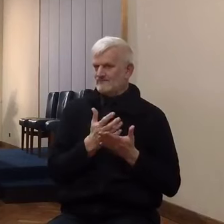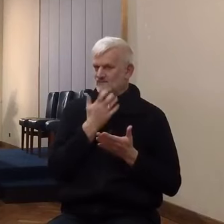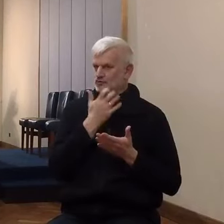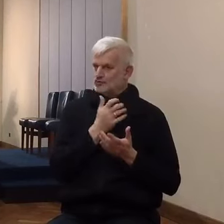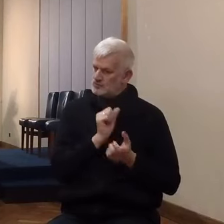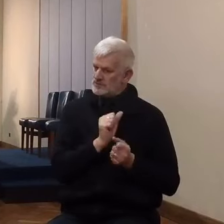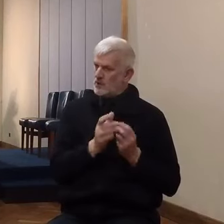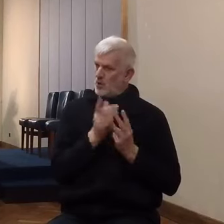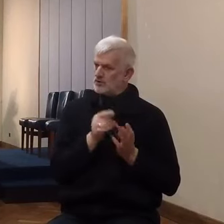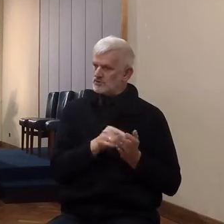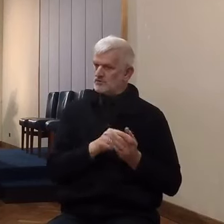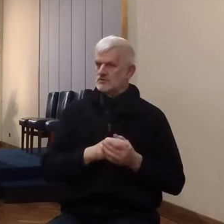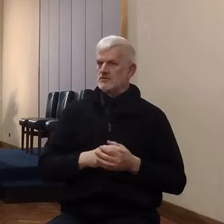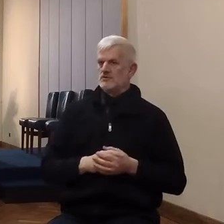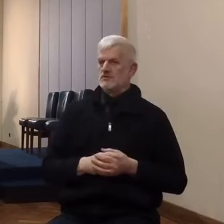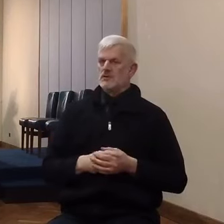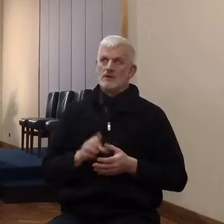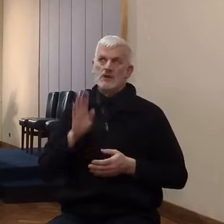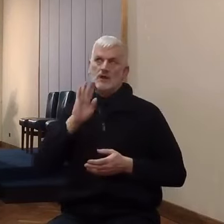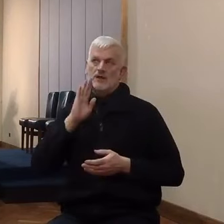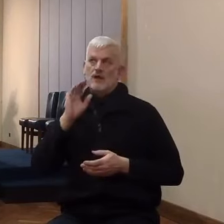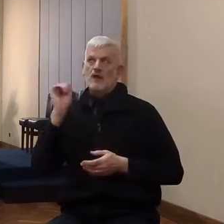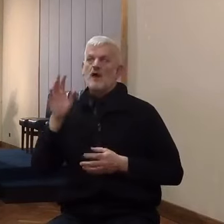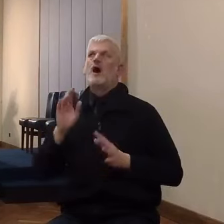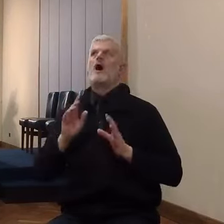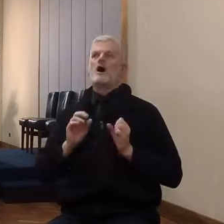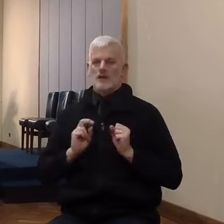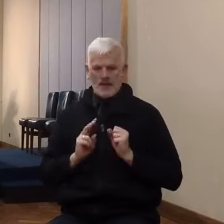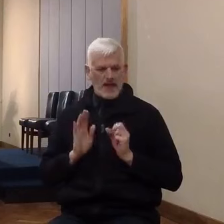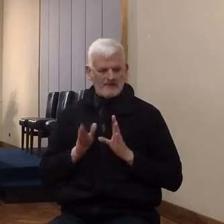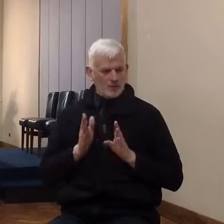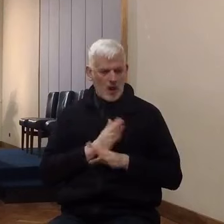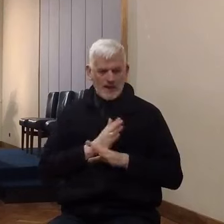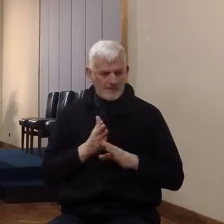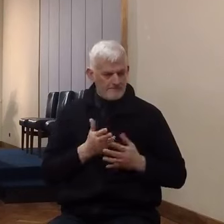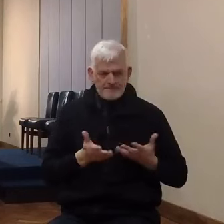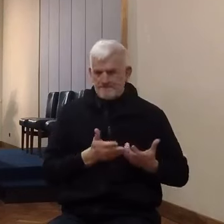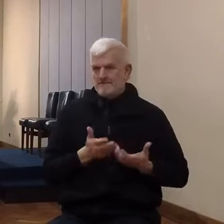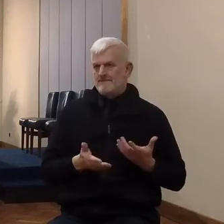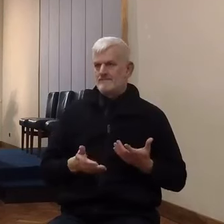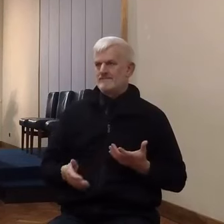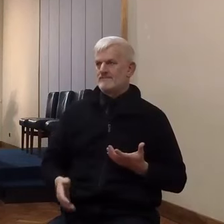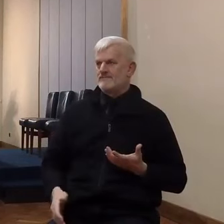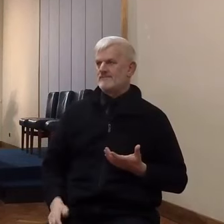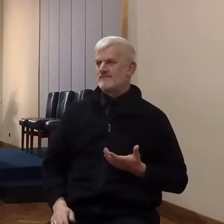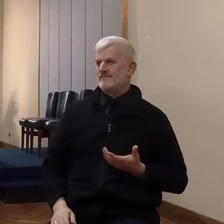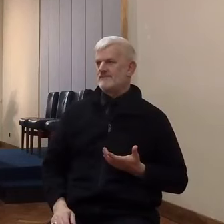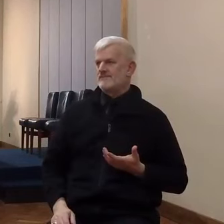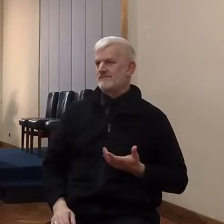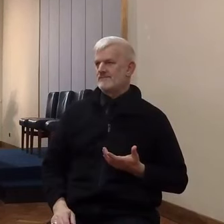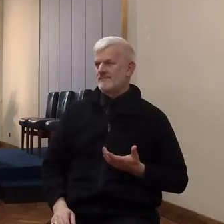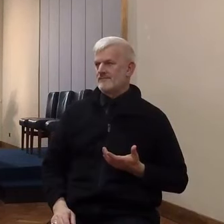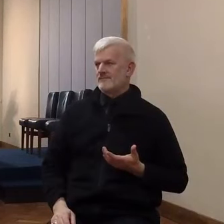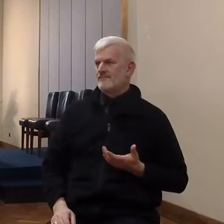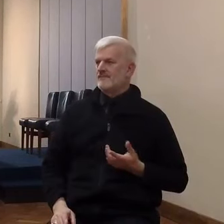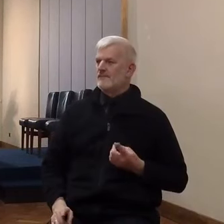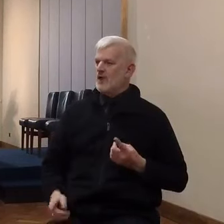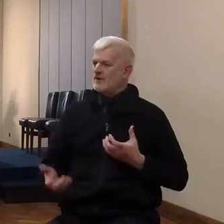alarm, she said they'll be here in her time. How did they know the men had gone to Rehabs? Well,